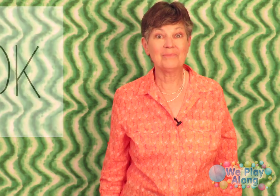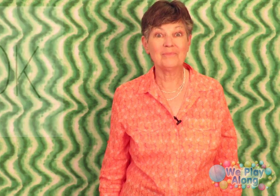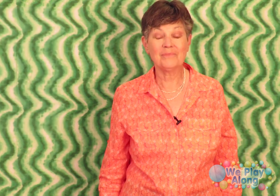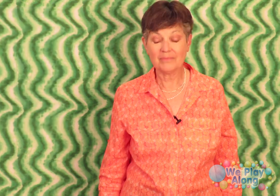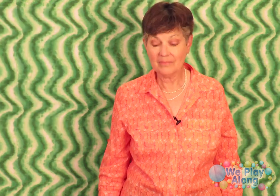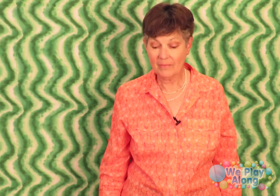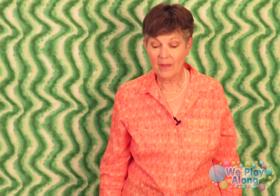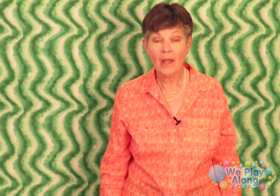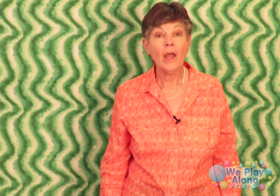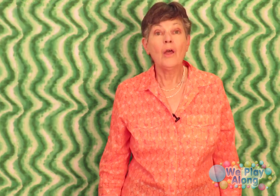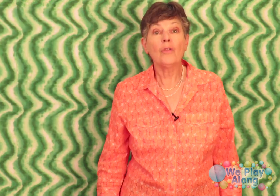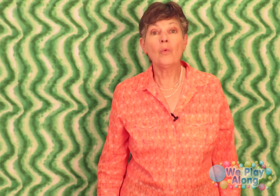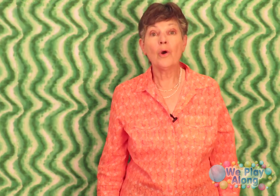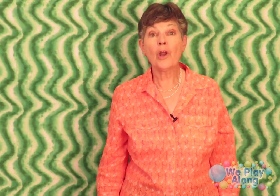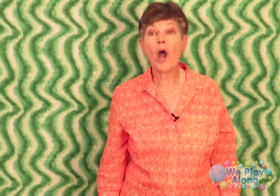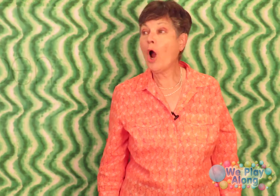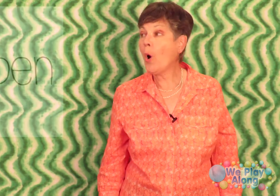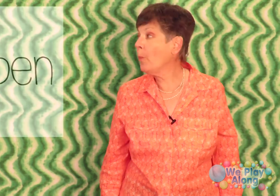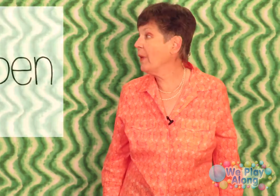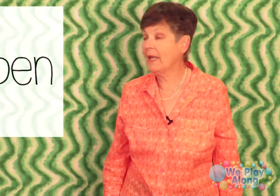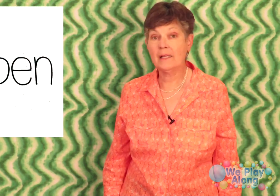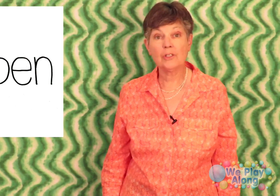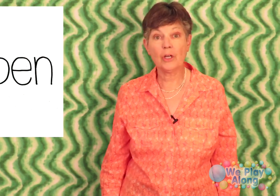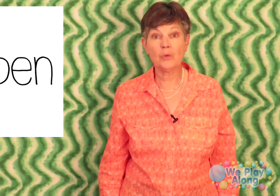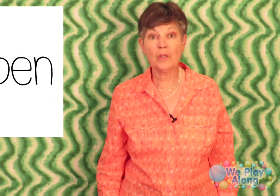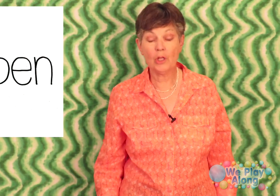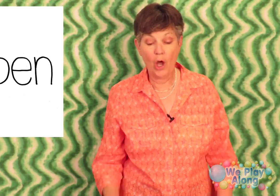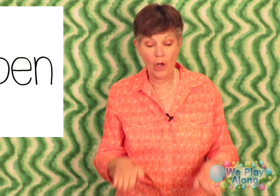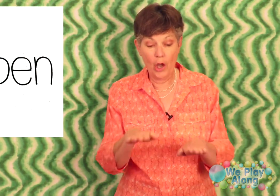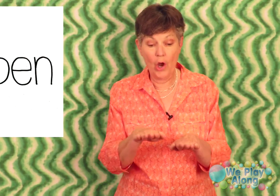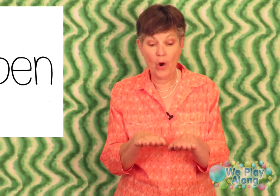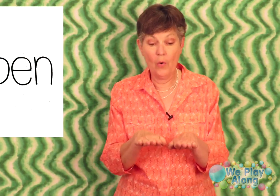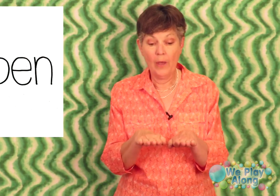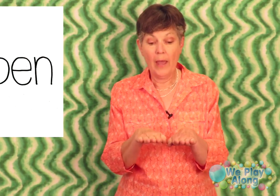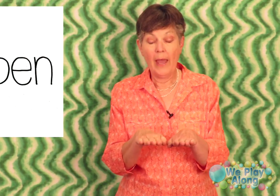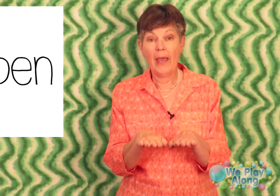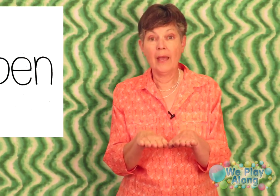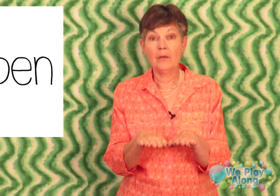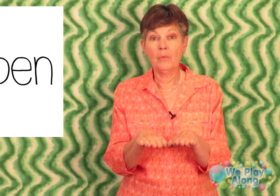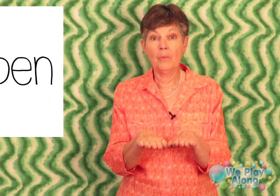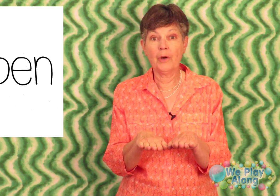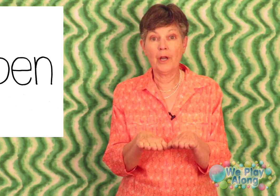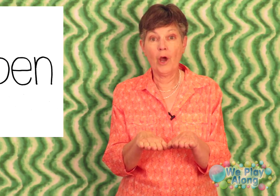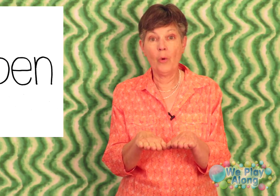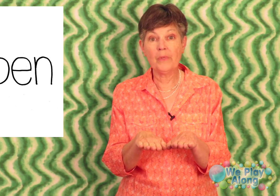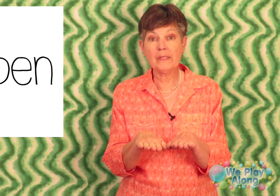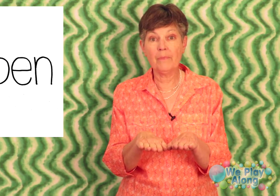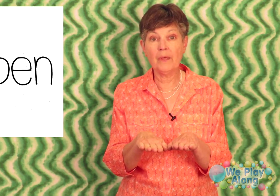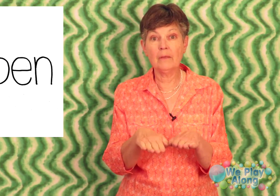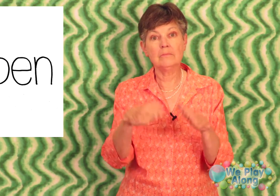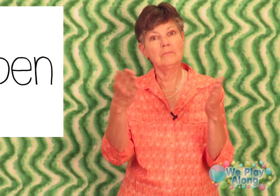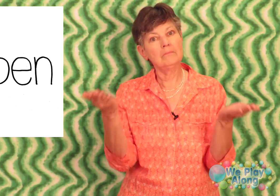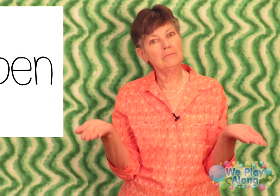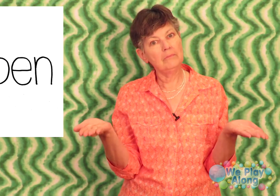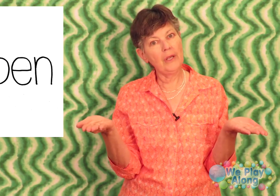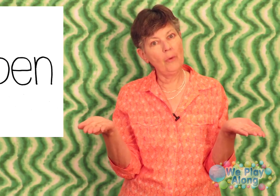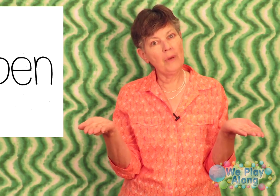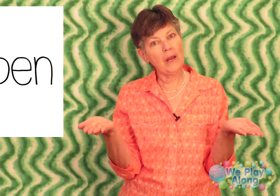the word open starts with a long O and when we're going to open something we open it